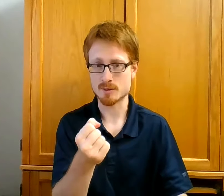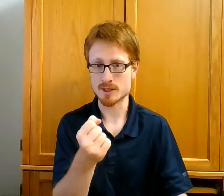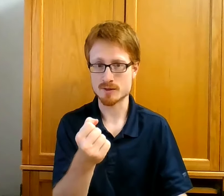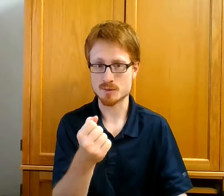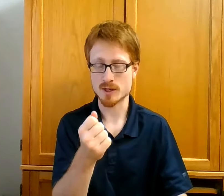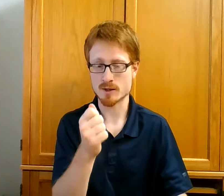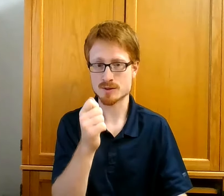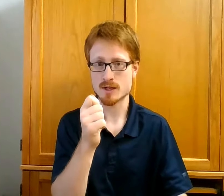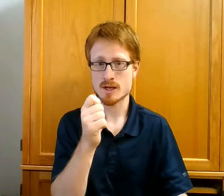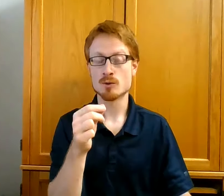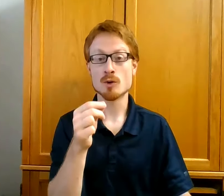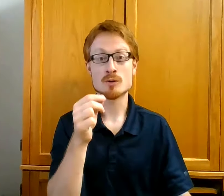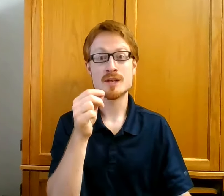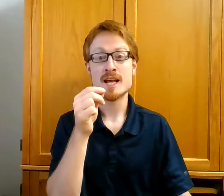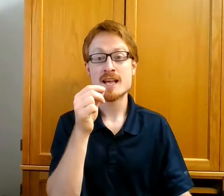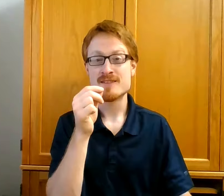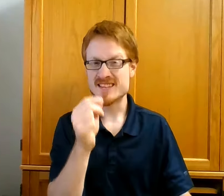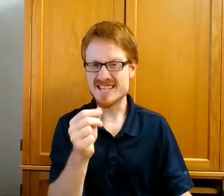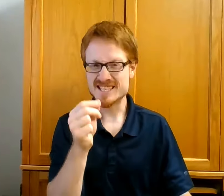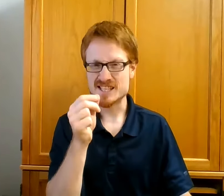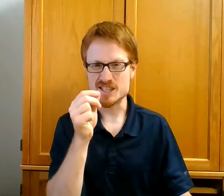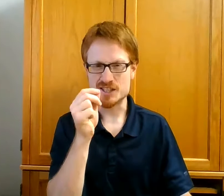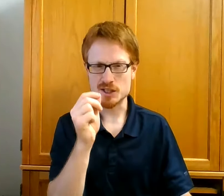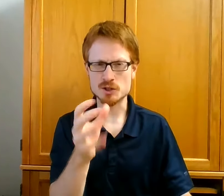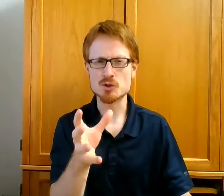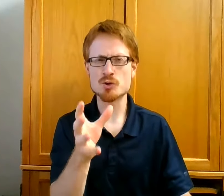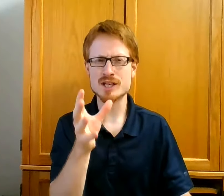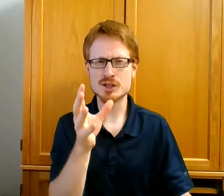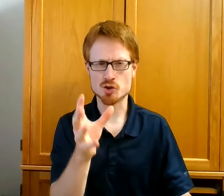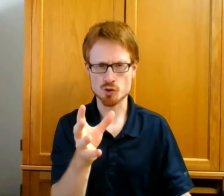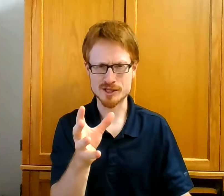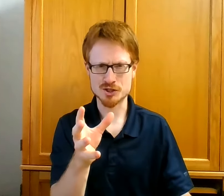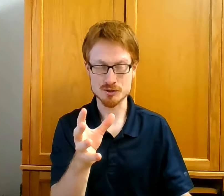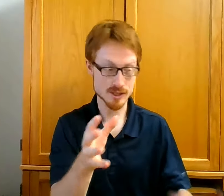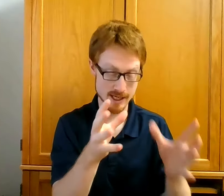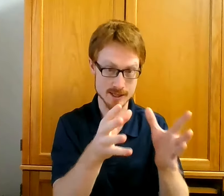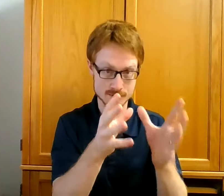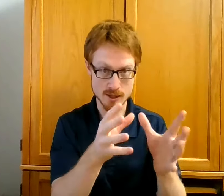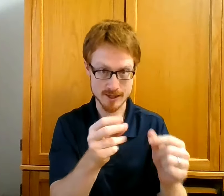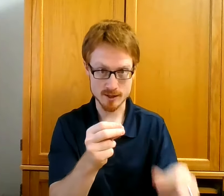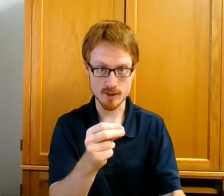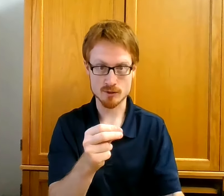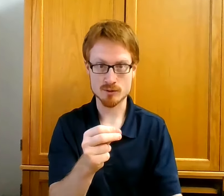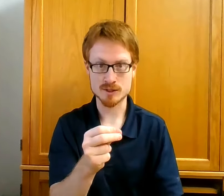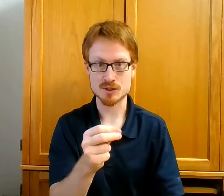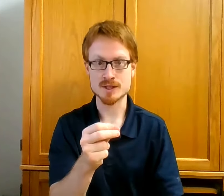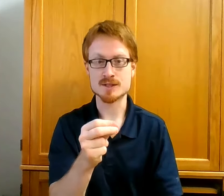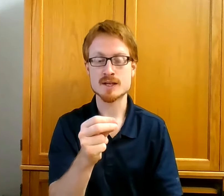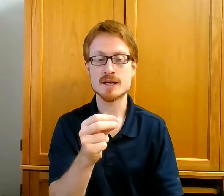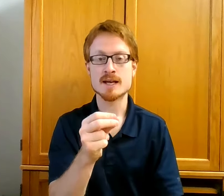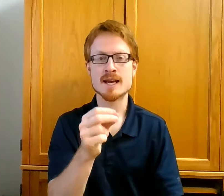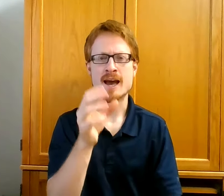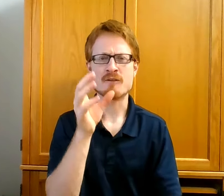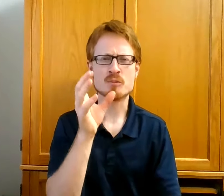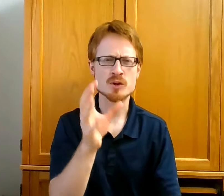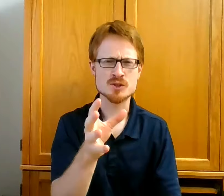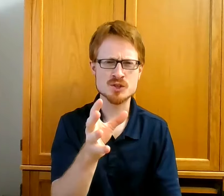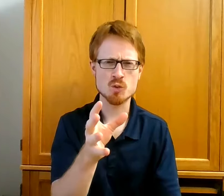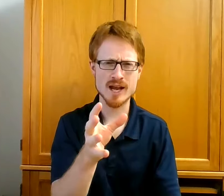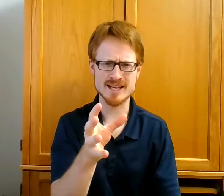believe it's pronounced, who wrote, these deluded creatures, again talking about Christians, have persuaded